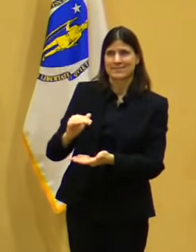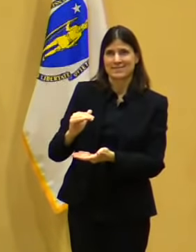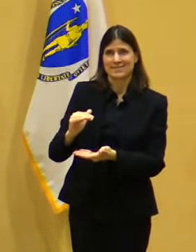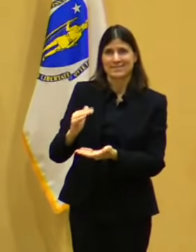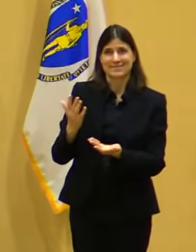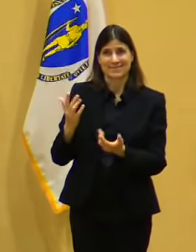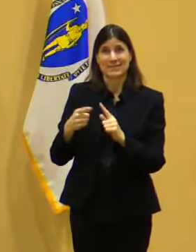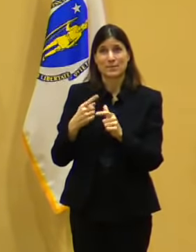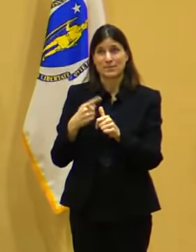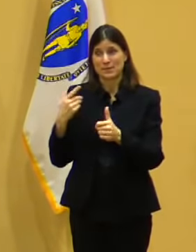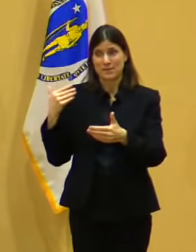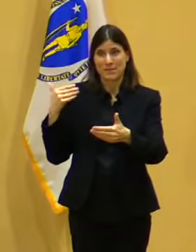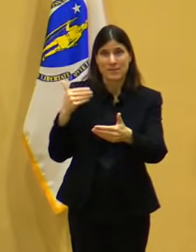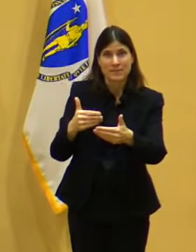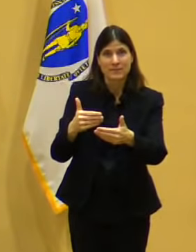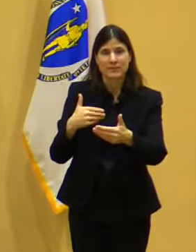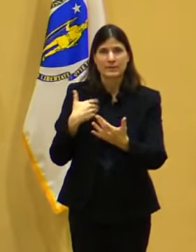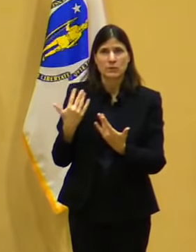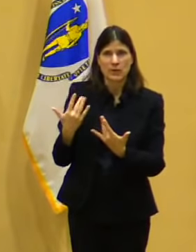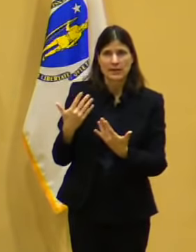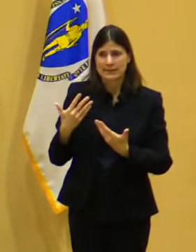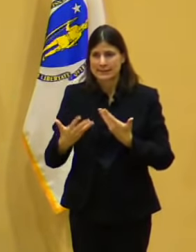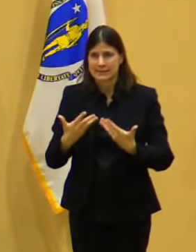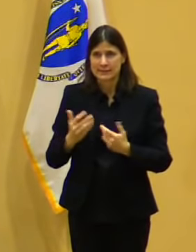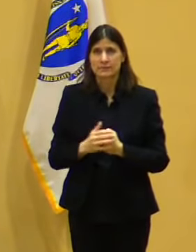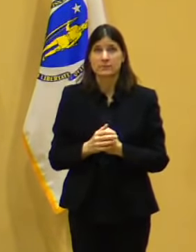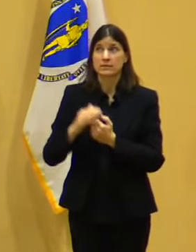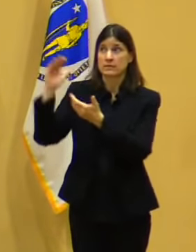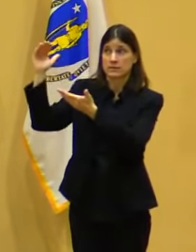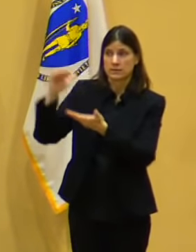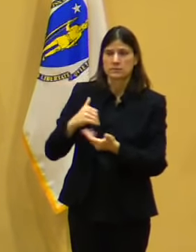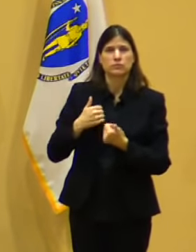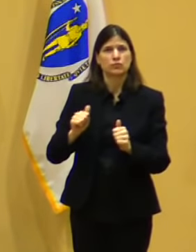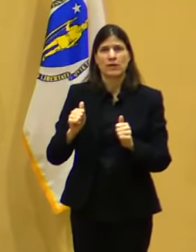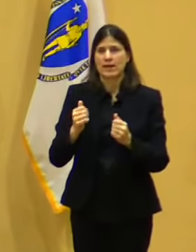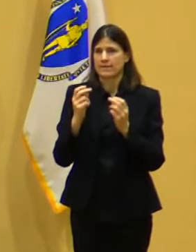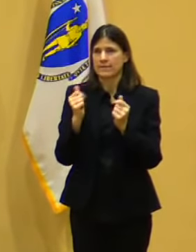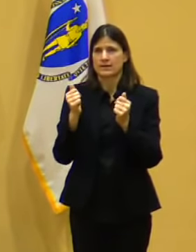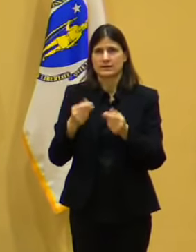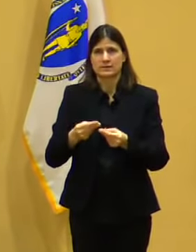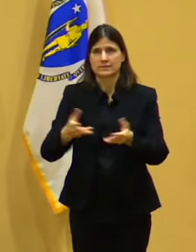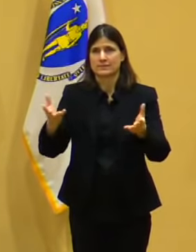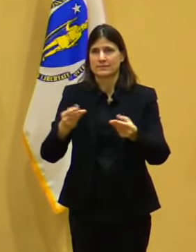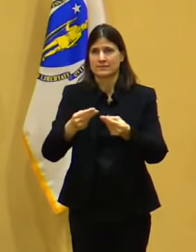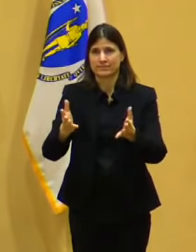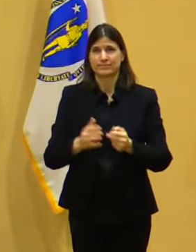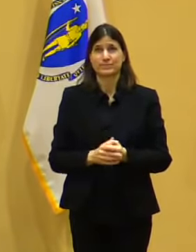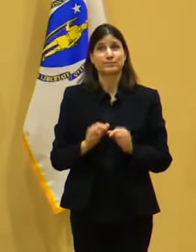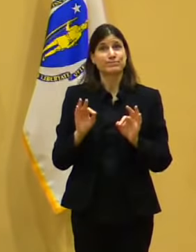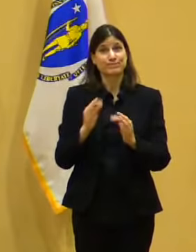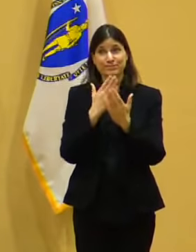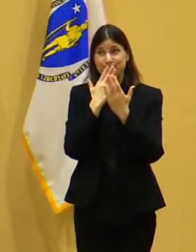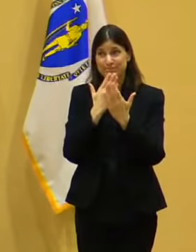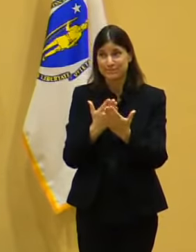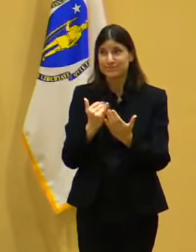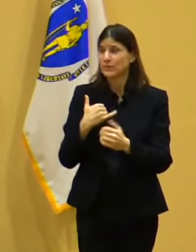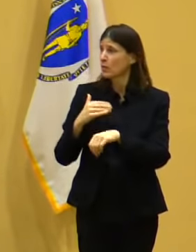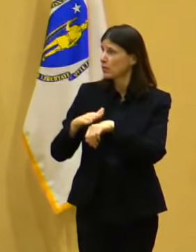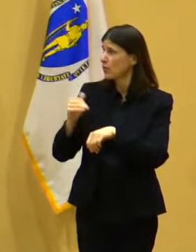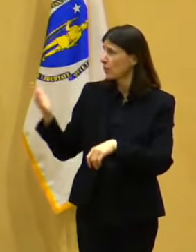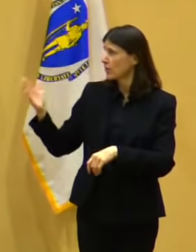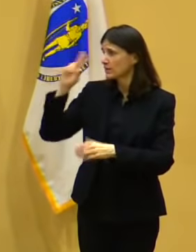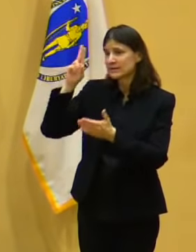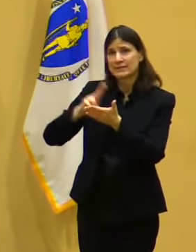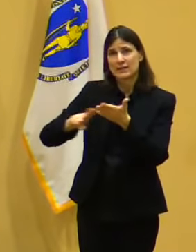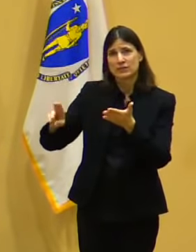to do more when more vaccine is available. With that, I'd like to turn it over to Secretary Sutters. Thank you. And thanks again to the folks at